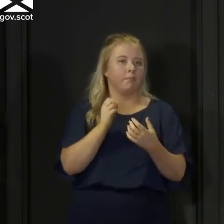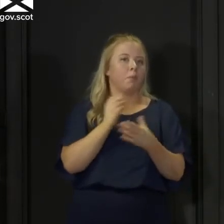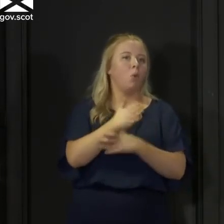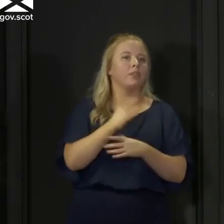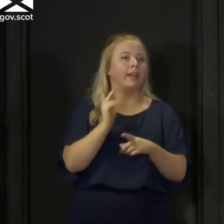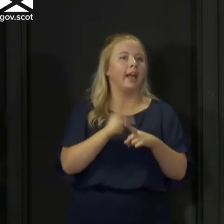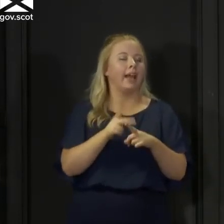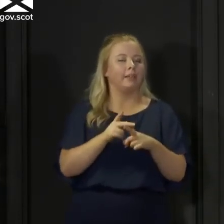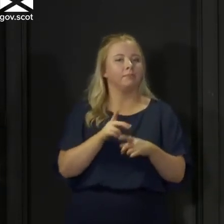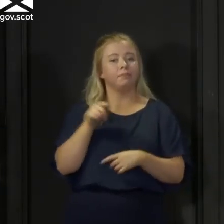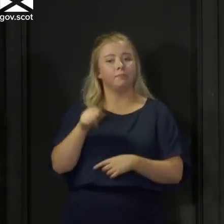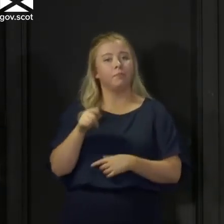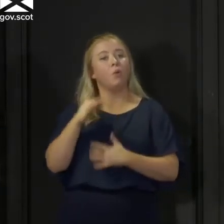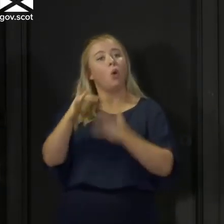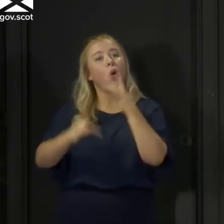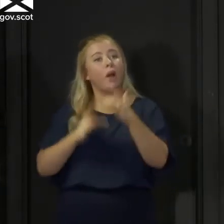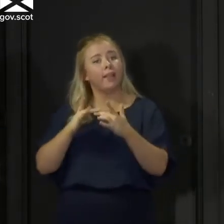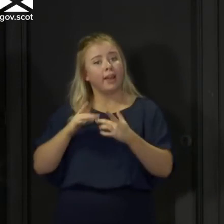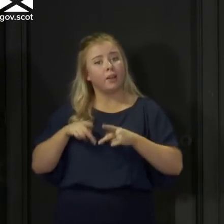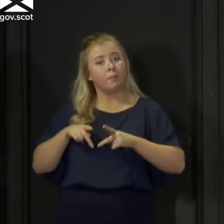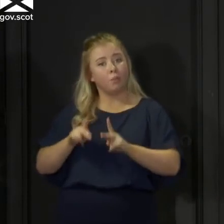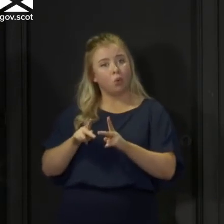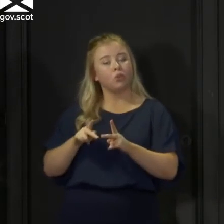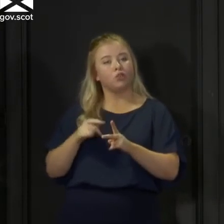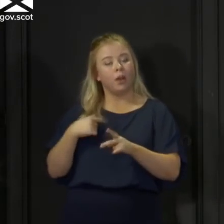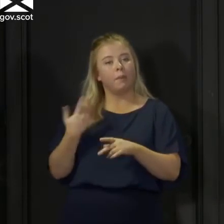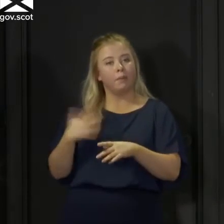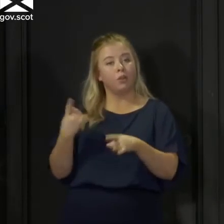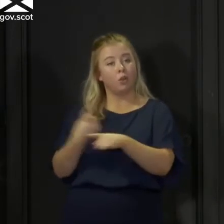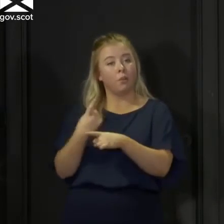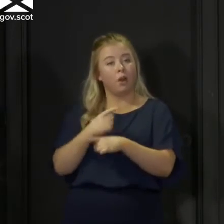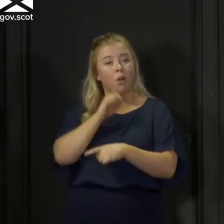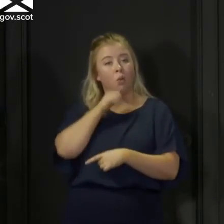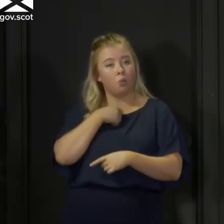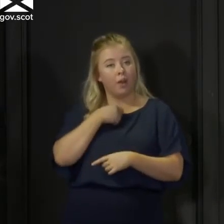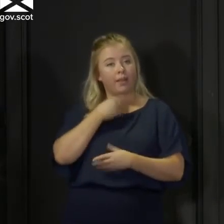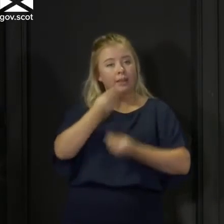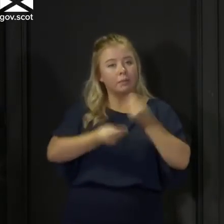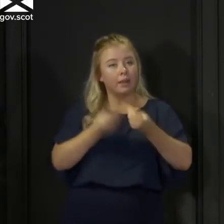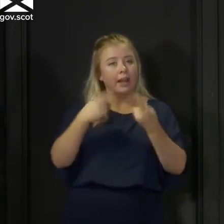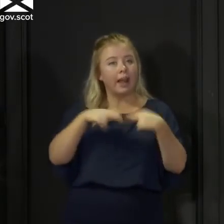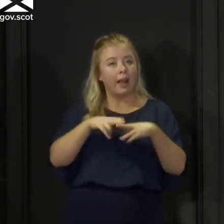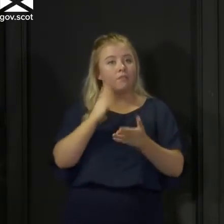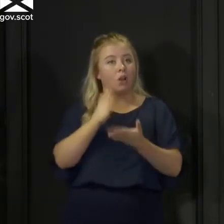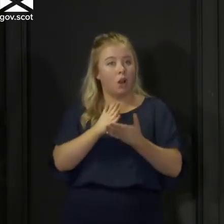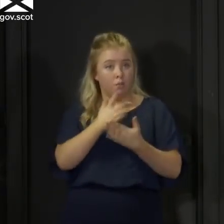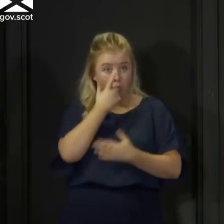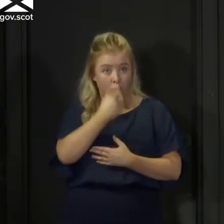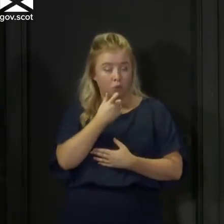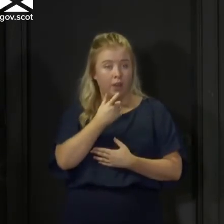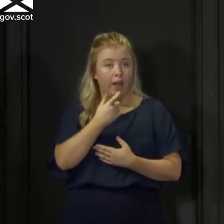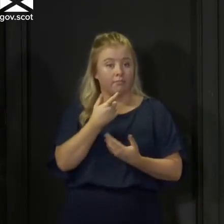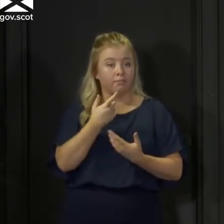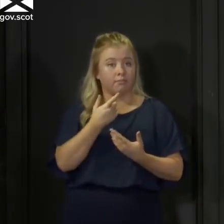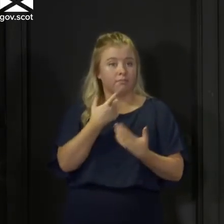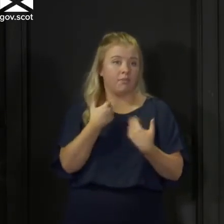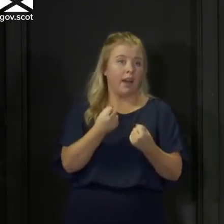The online approach that I've spoken about will tell people whether they are able to get a home testing kit.